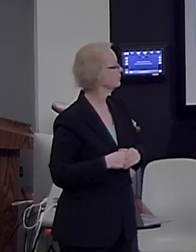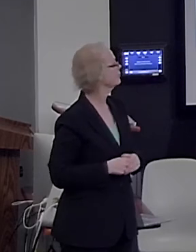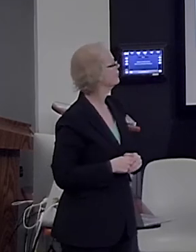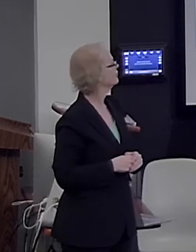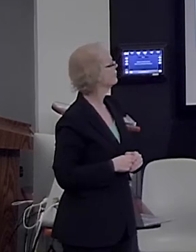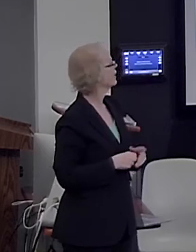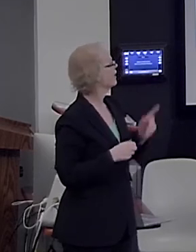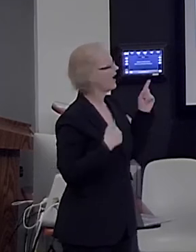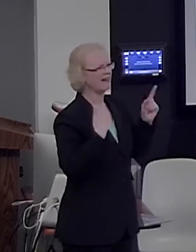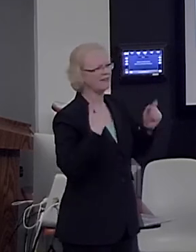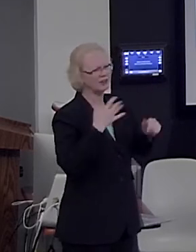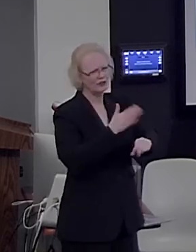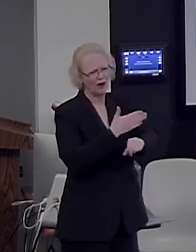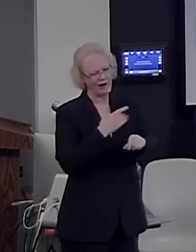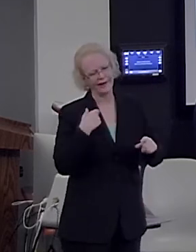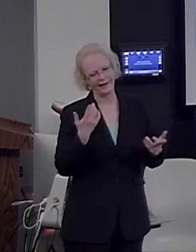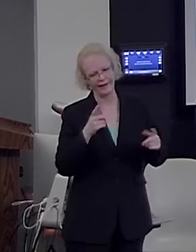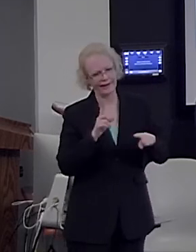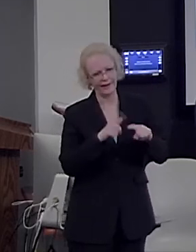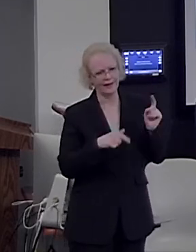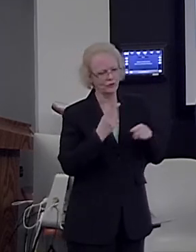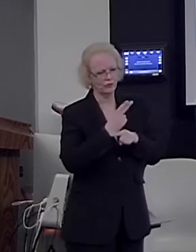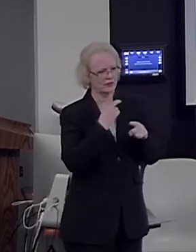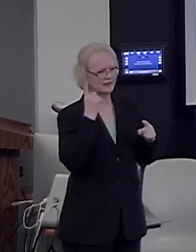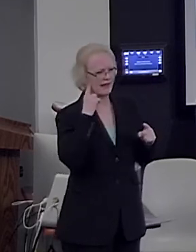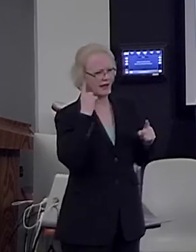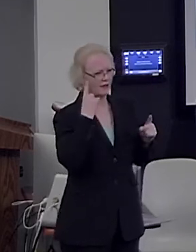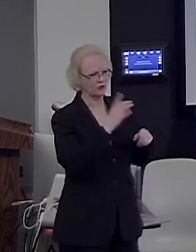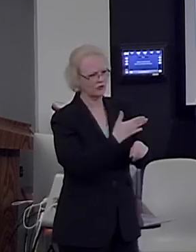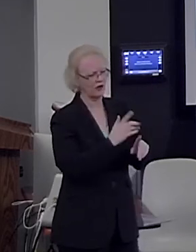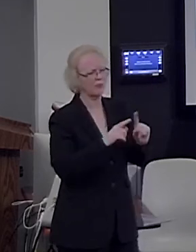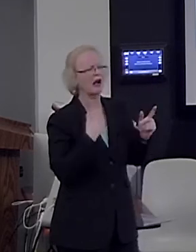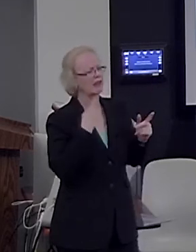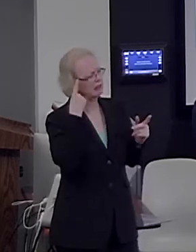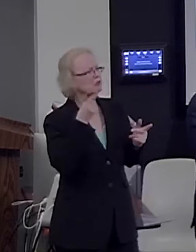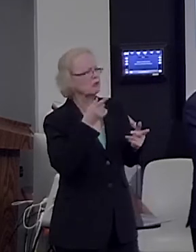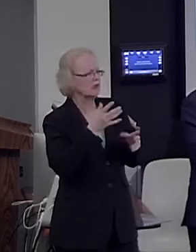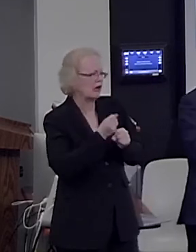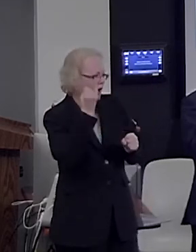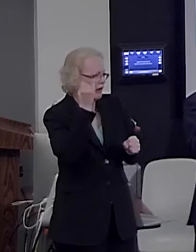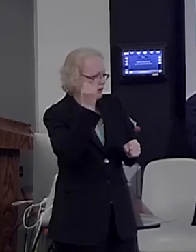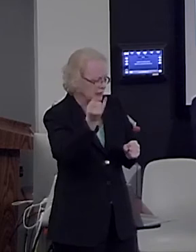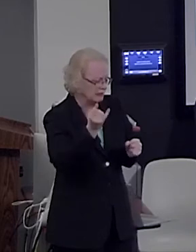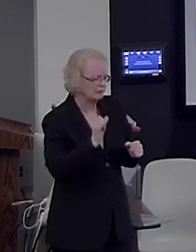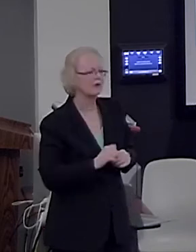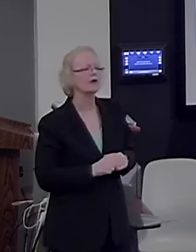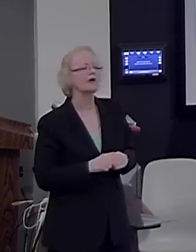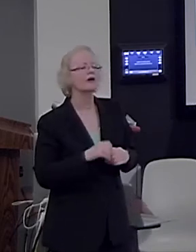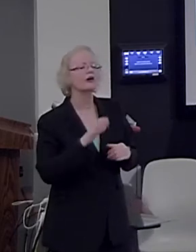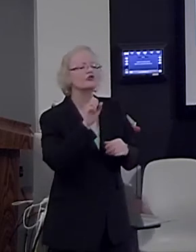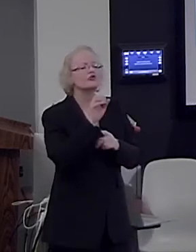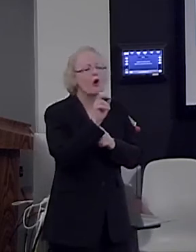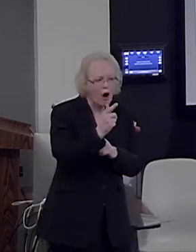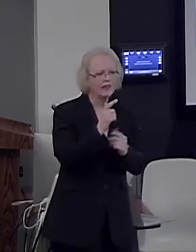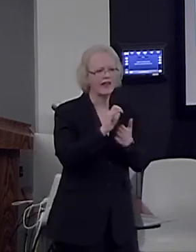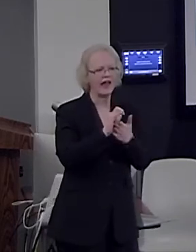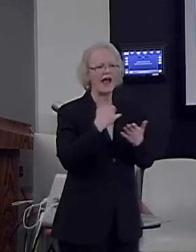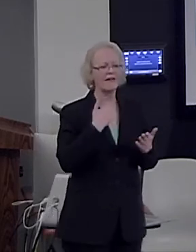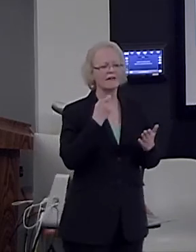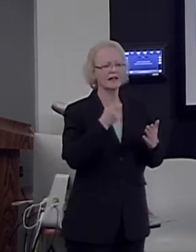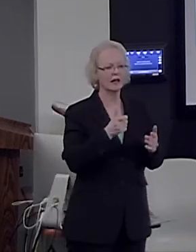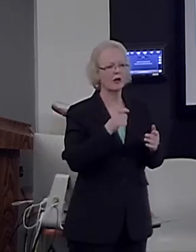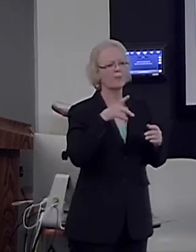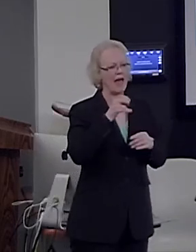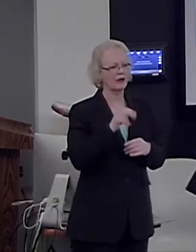the sound, but I think you'll get the idea. You have sounds that form a little pattern, beep,